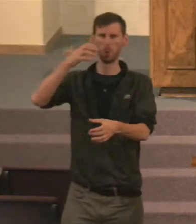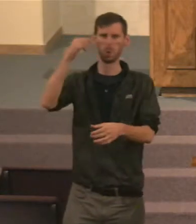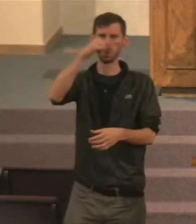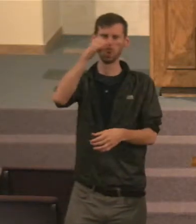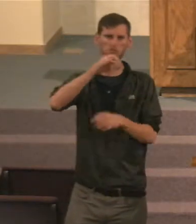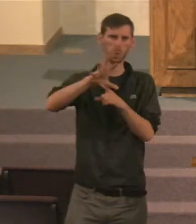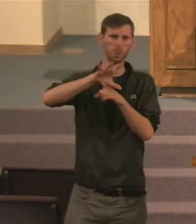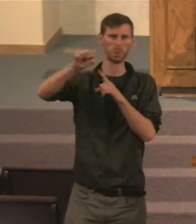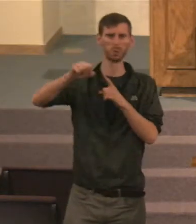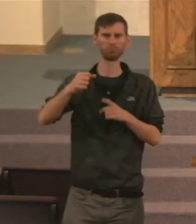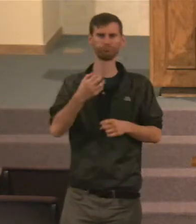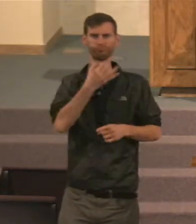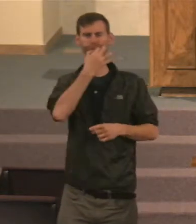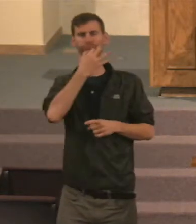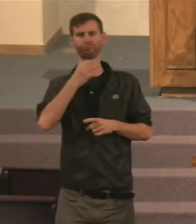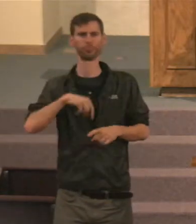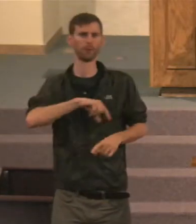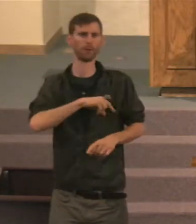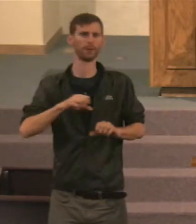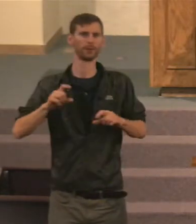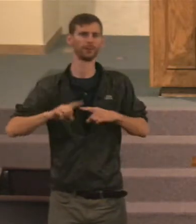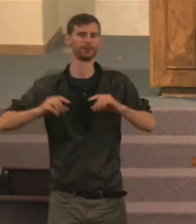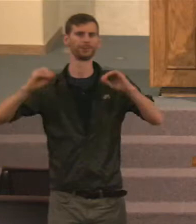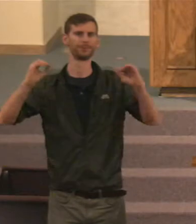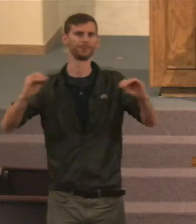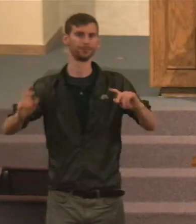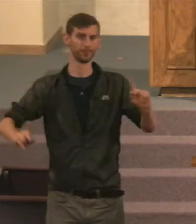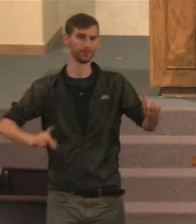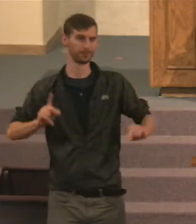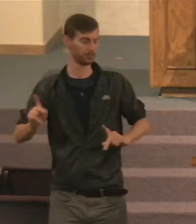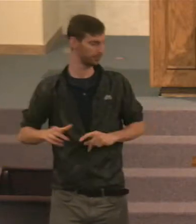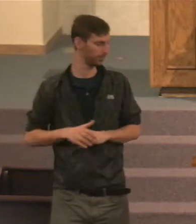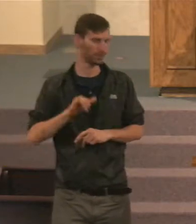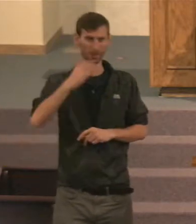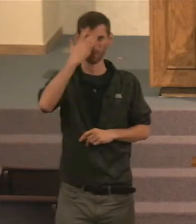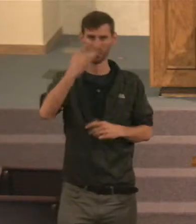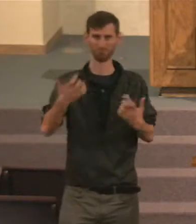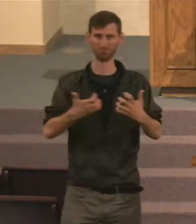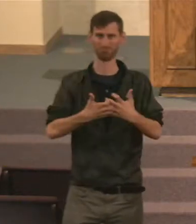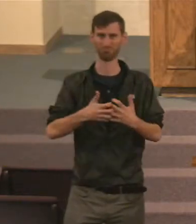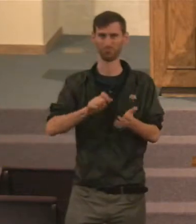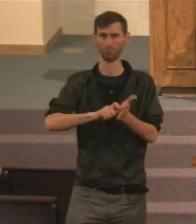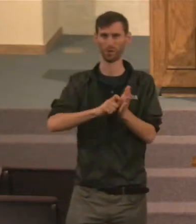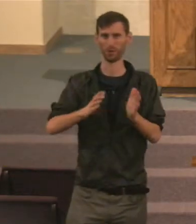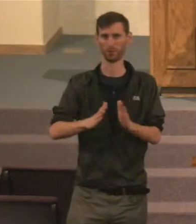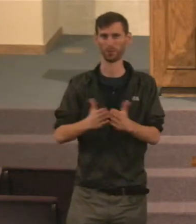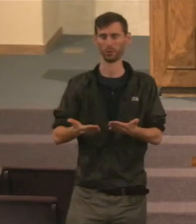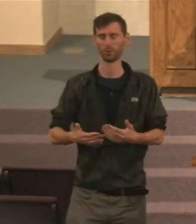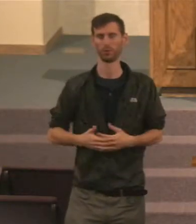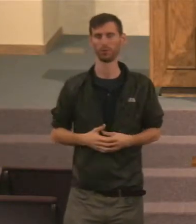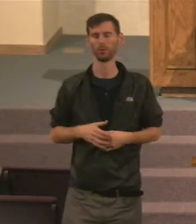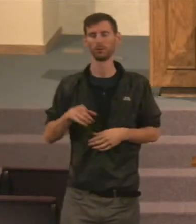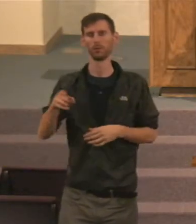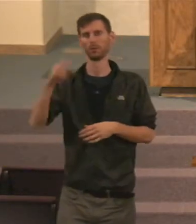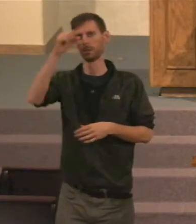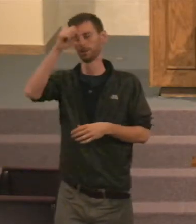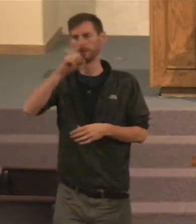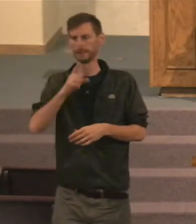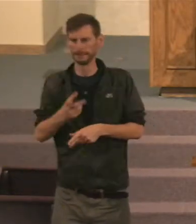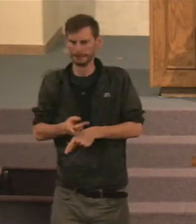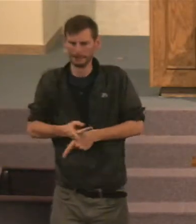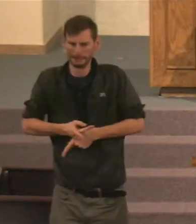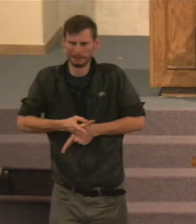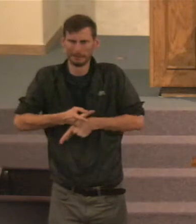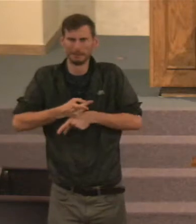these things. And why that fits, With the writer here, Of this book, Because he's that. He's done it with great care, And the